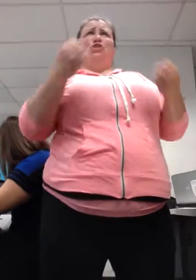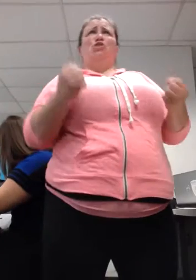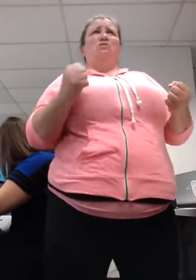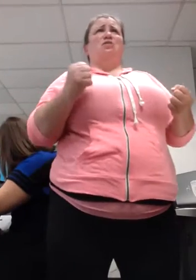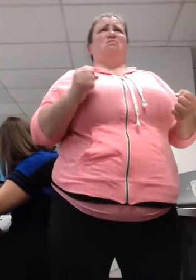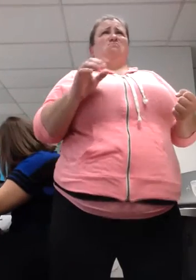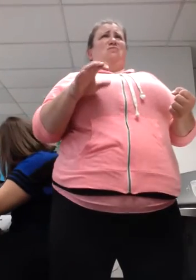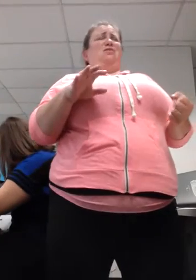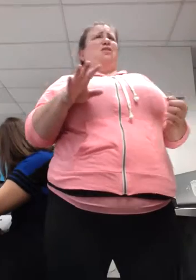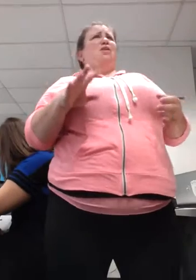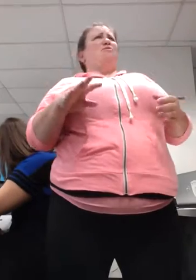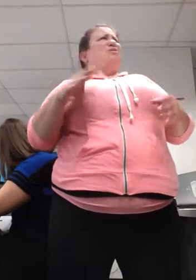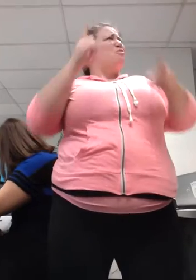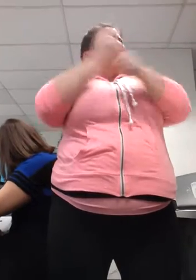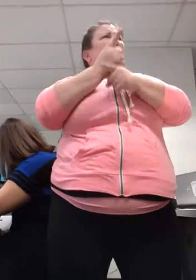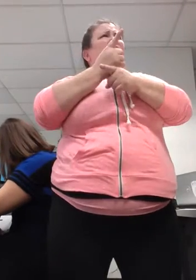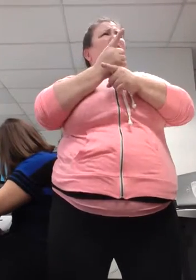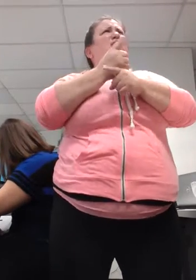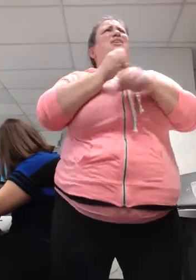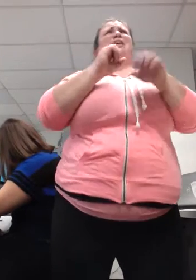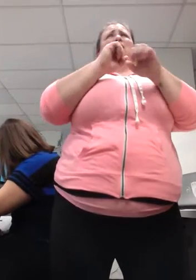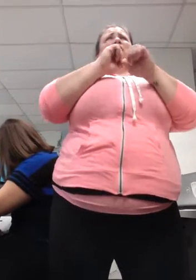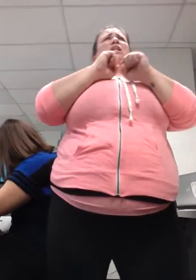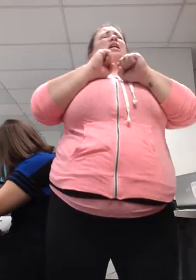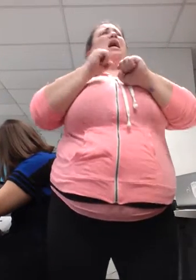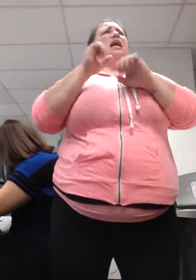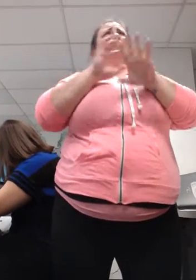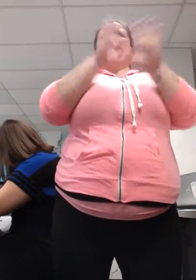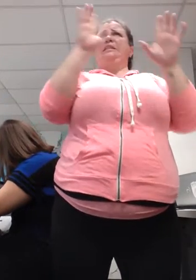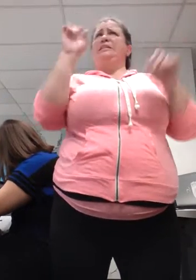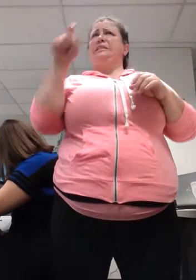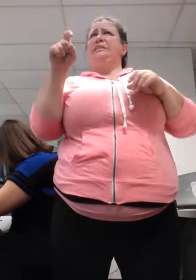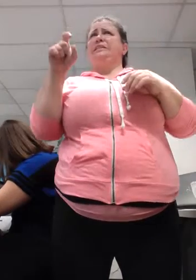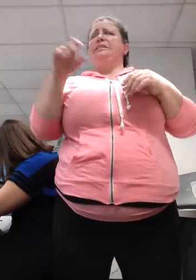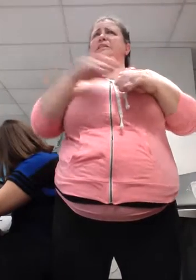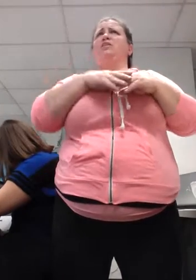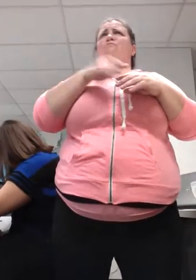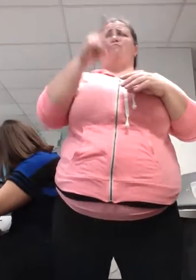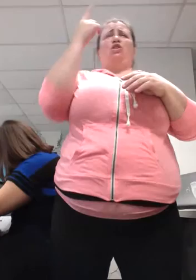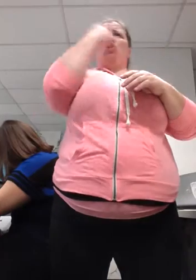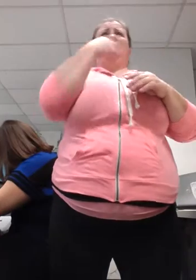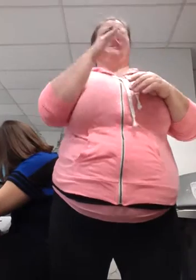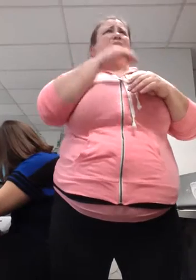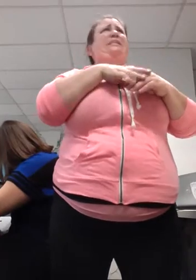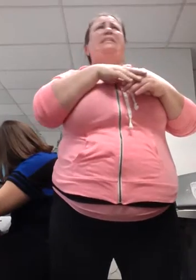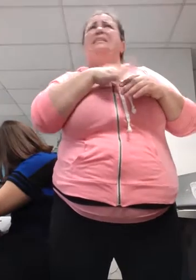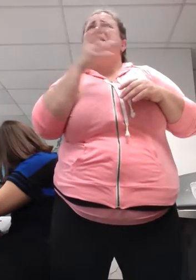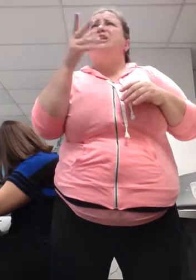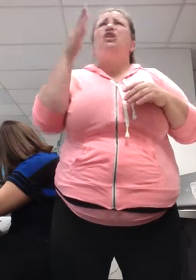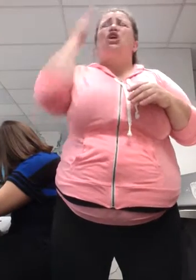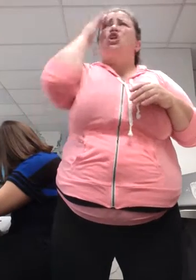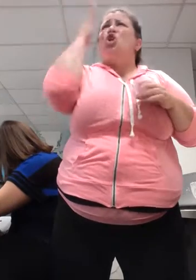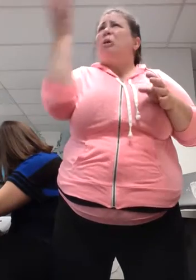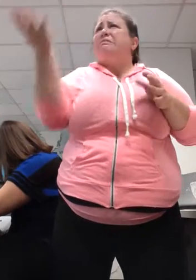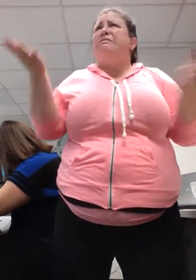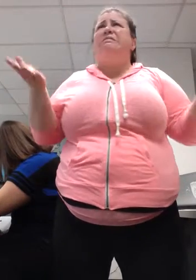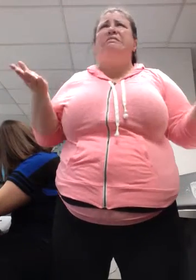Was that right? Should I ask for clarification? Because I'm not sure. They don't look like they really know what they're doing. So regardless of what you feel